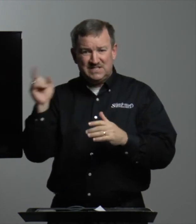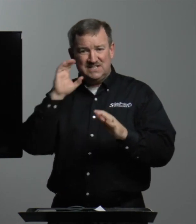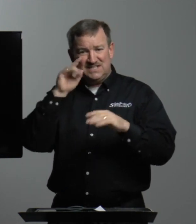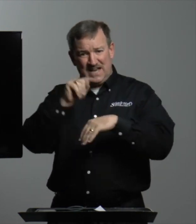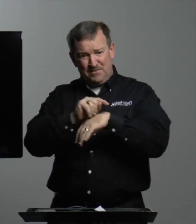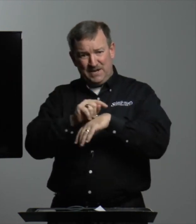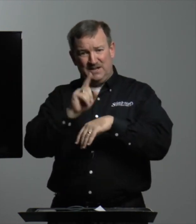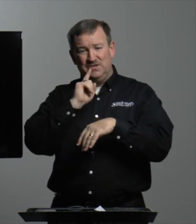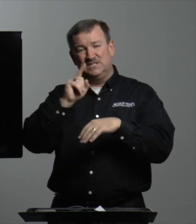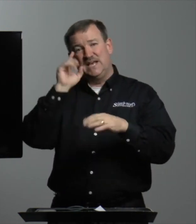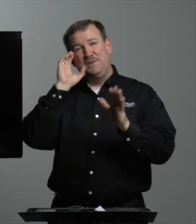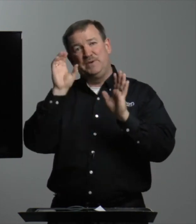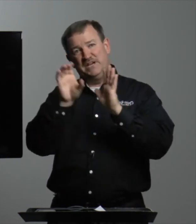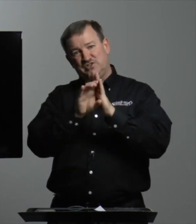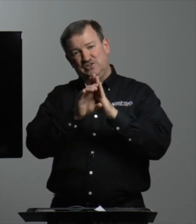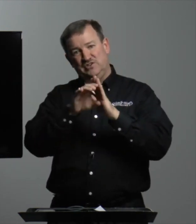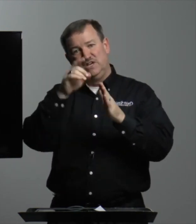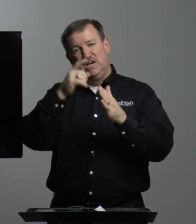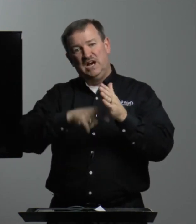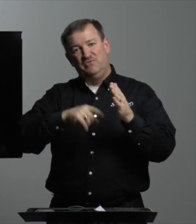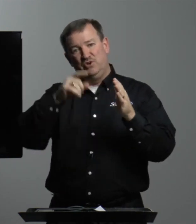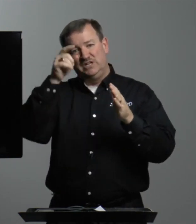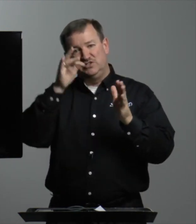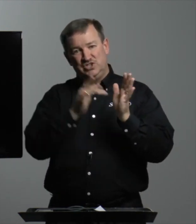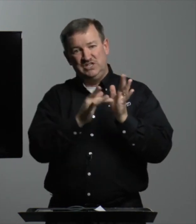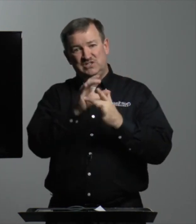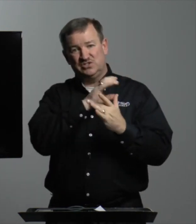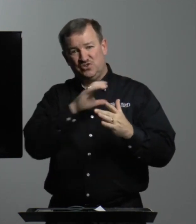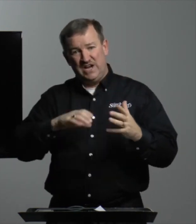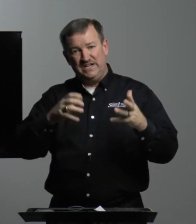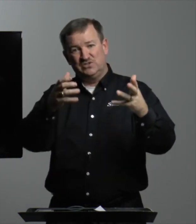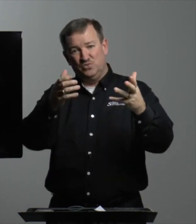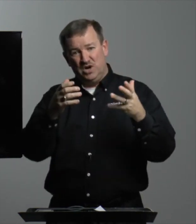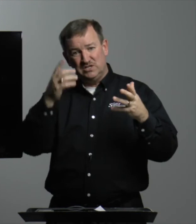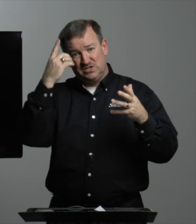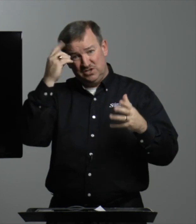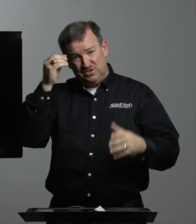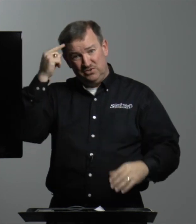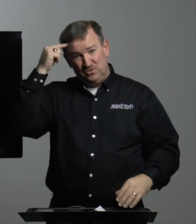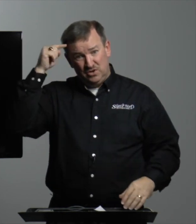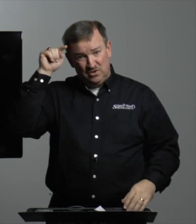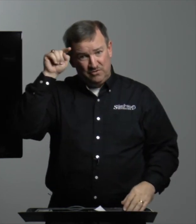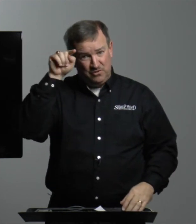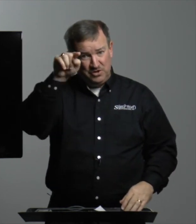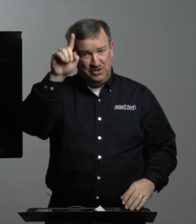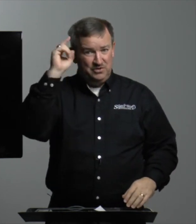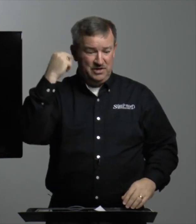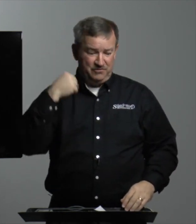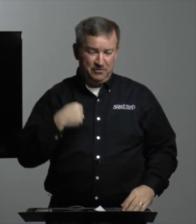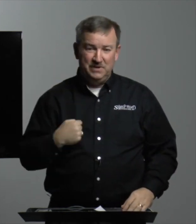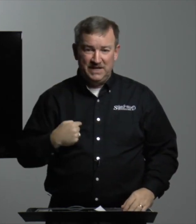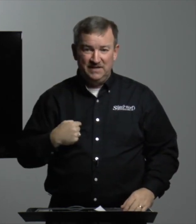this tabernacle is a picture of what Jesus Christ wants to do for you and for me.